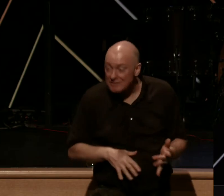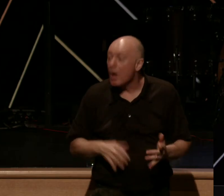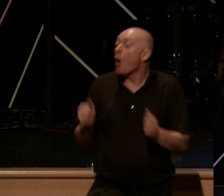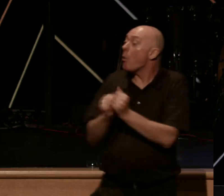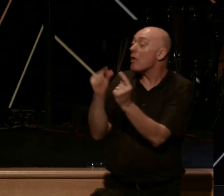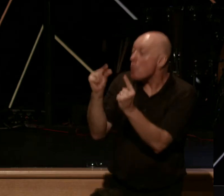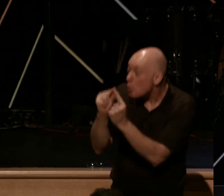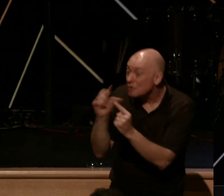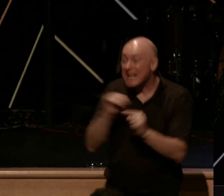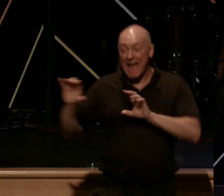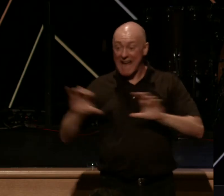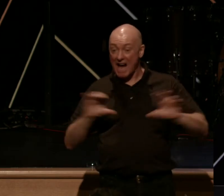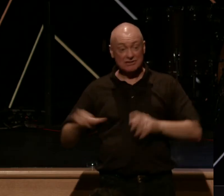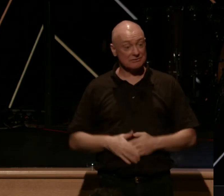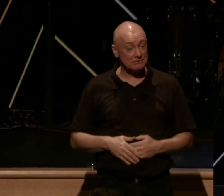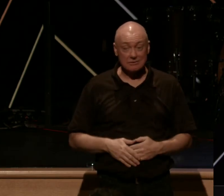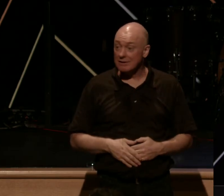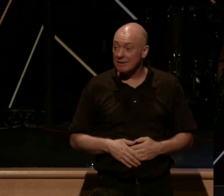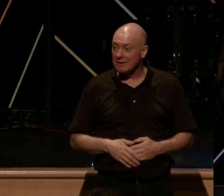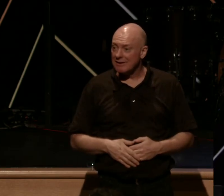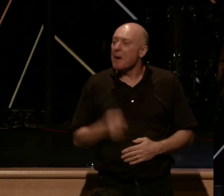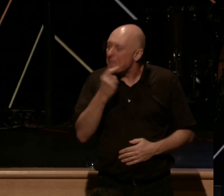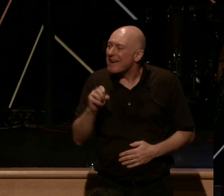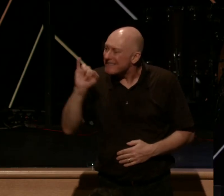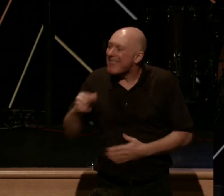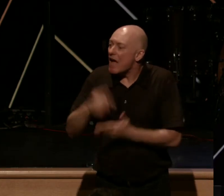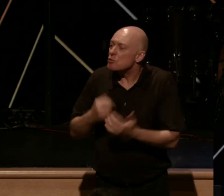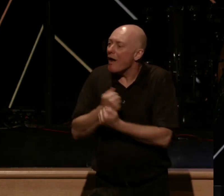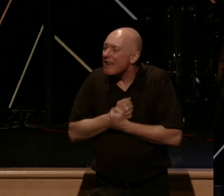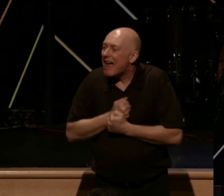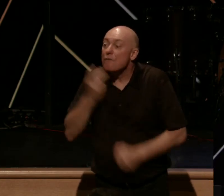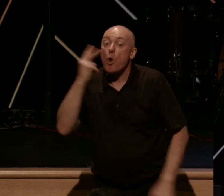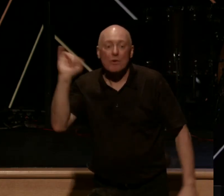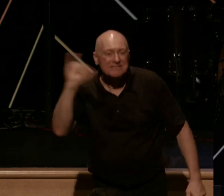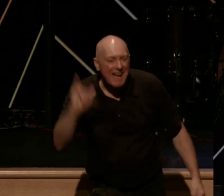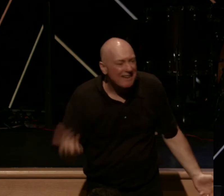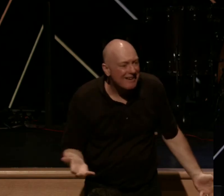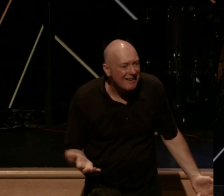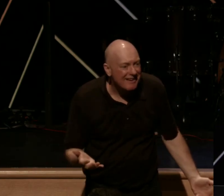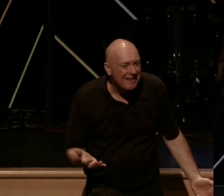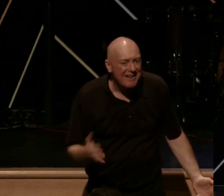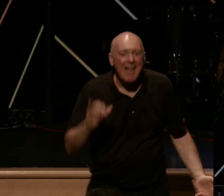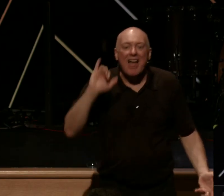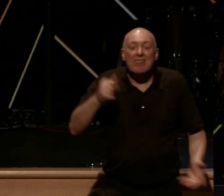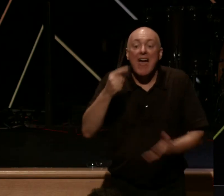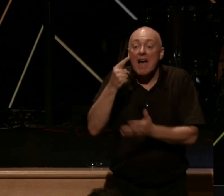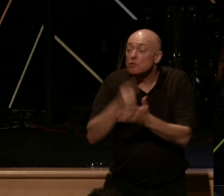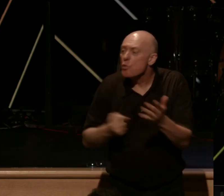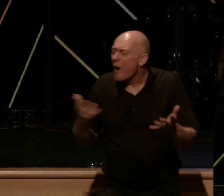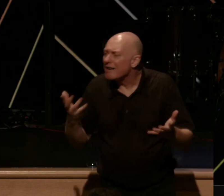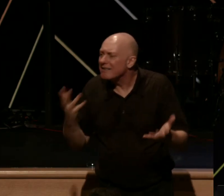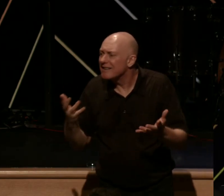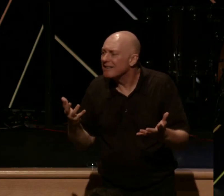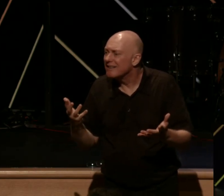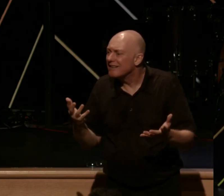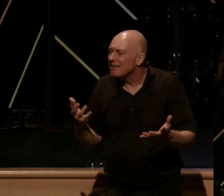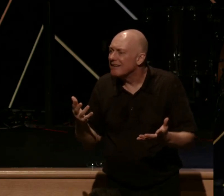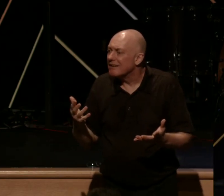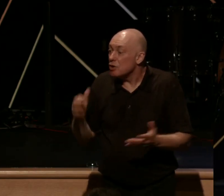my actions? Because this is what love looks like. This is what your spouse needs most from you,